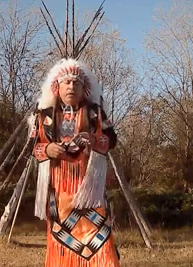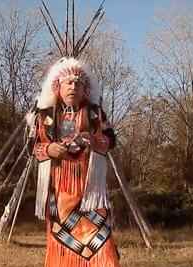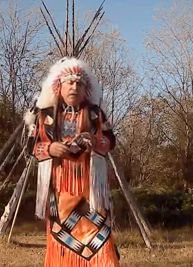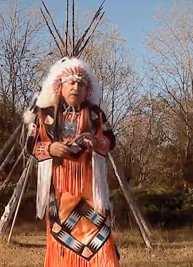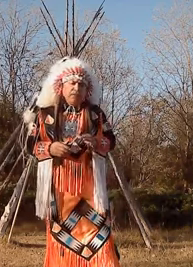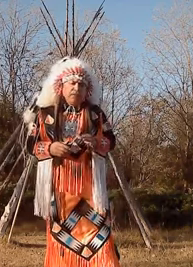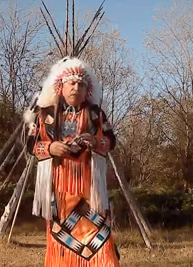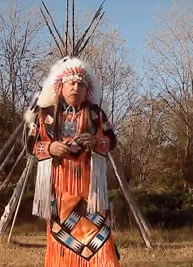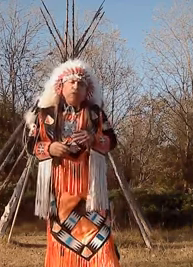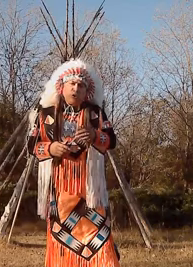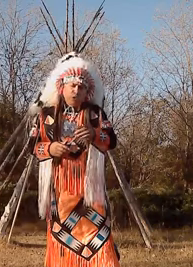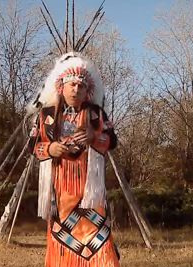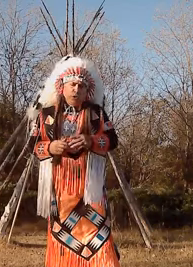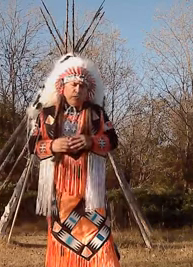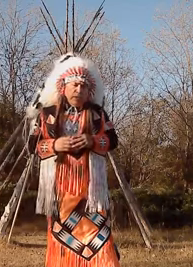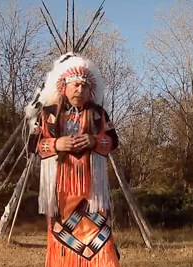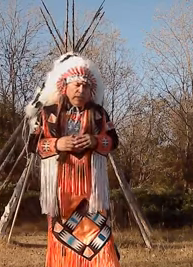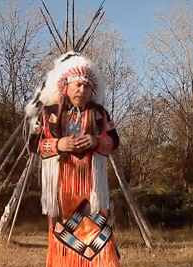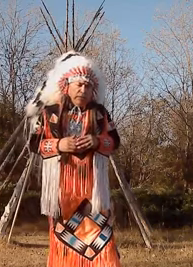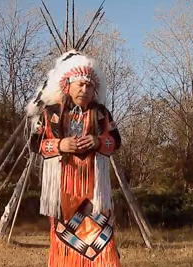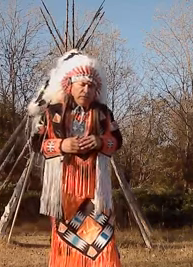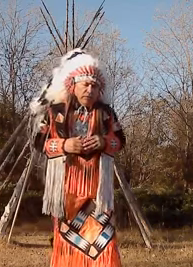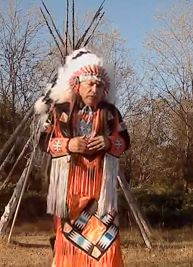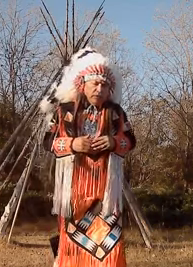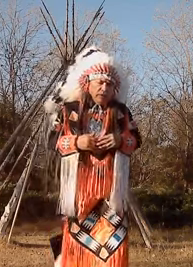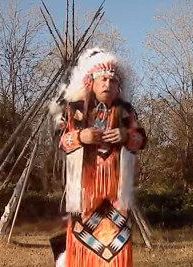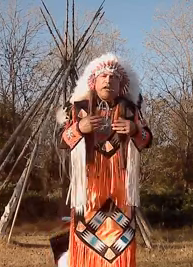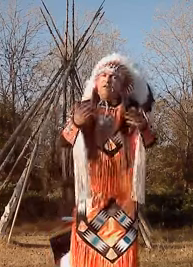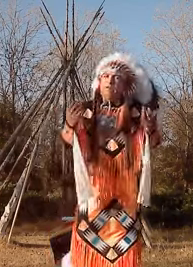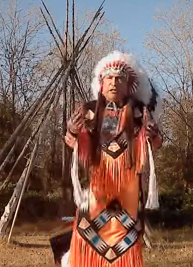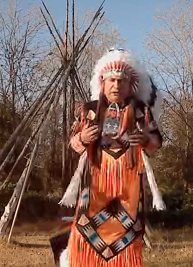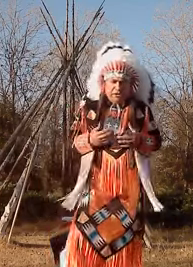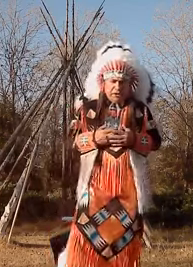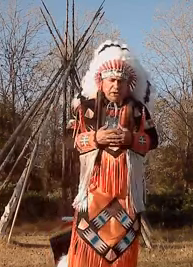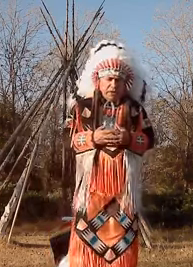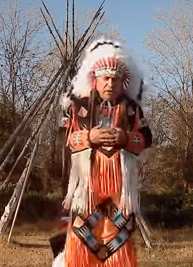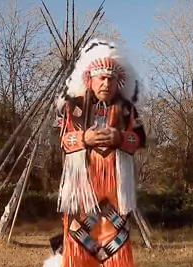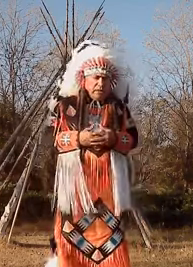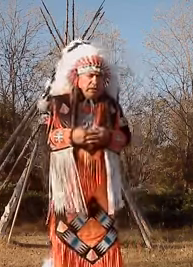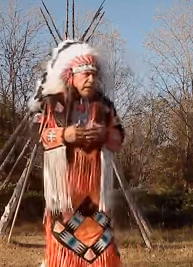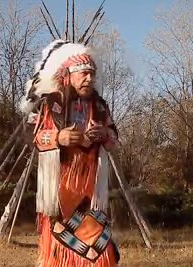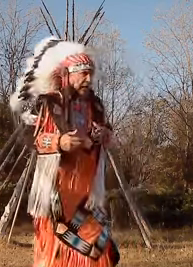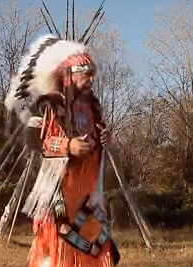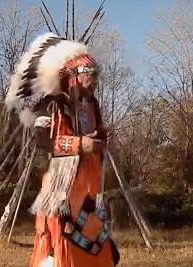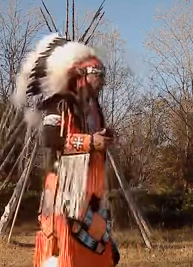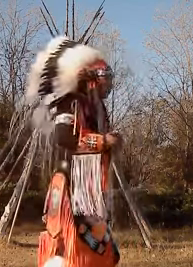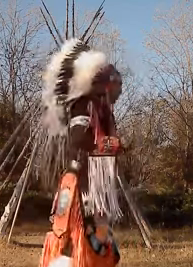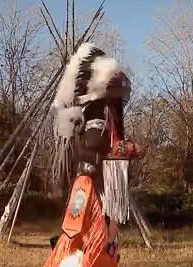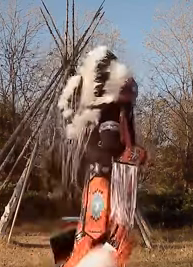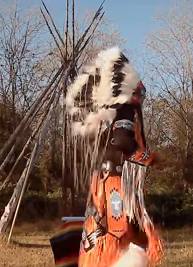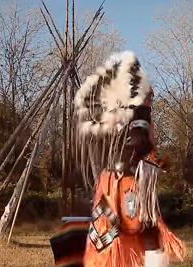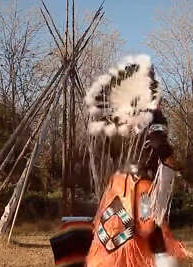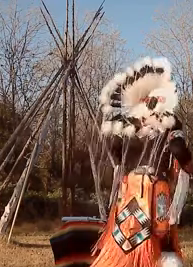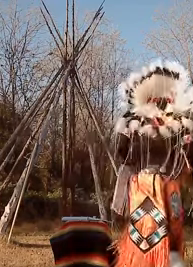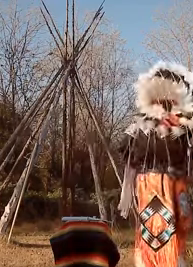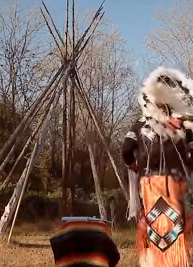uh on youtube uh a lot of information out there and uh well